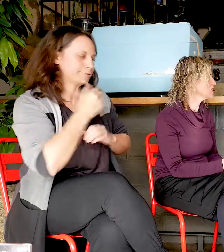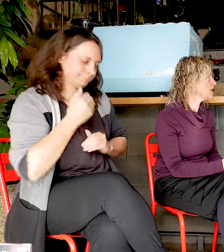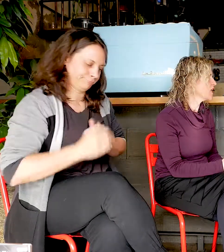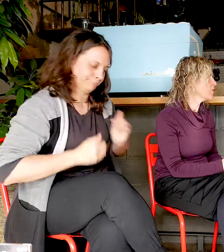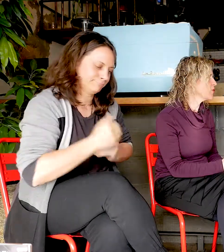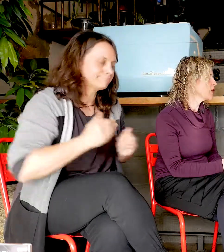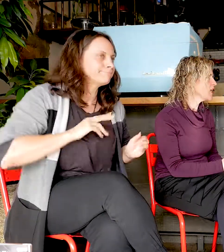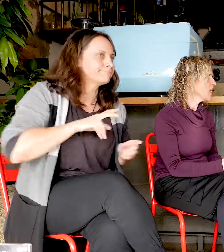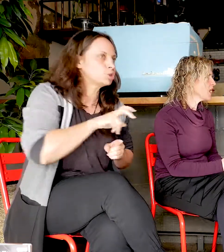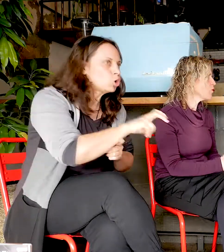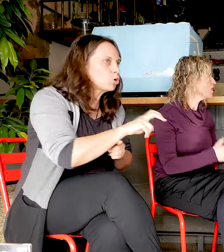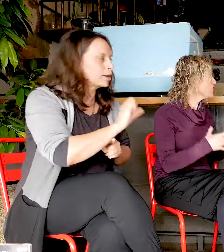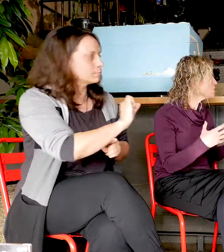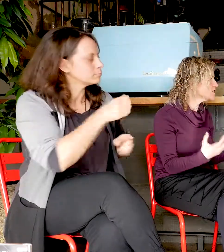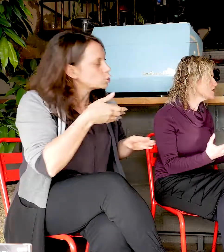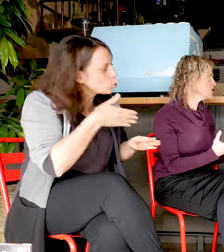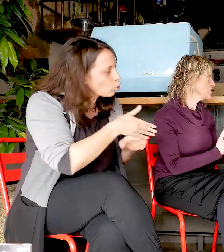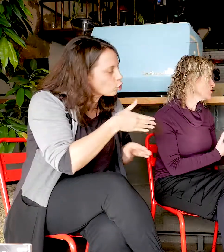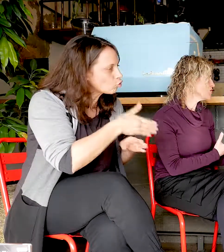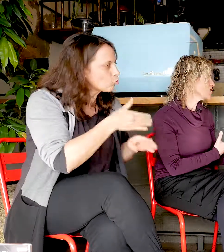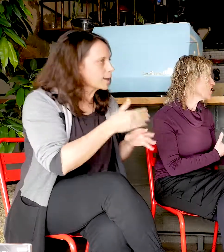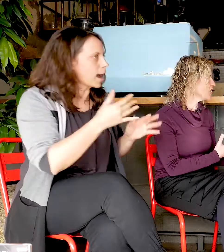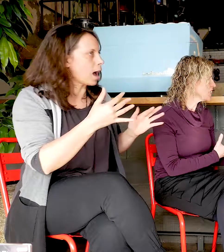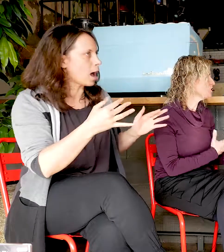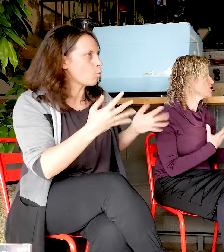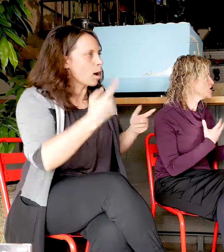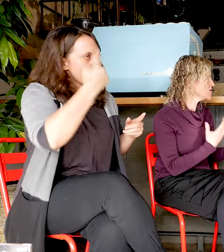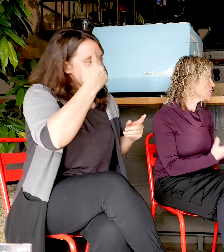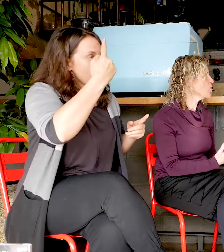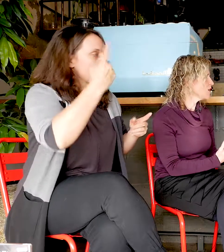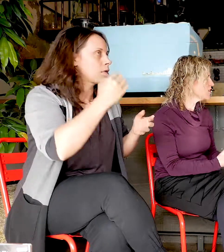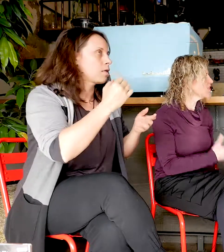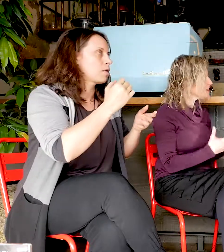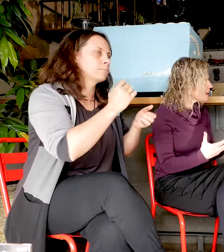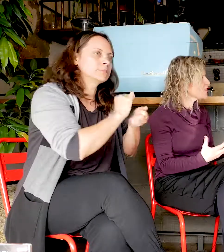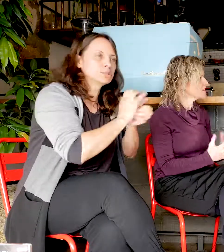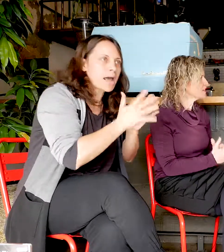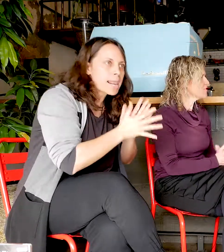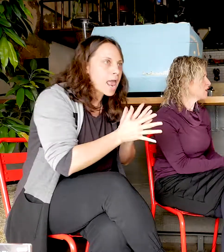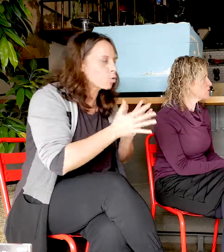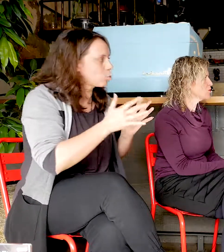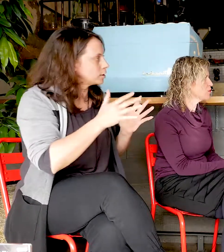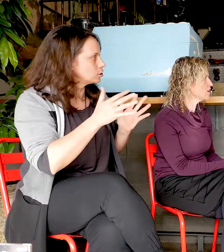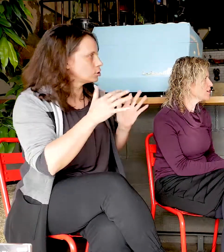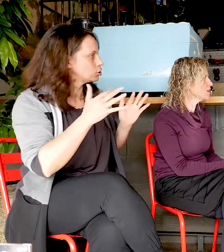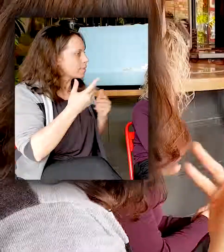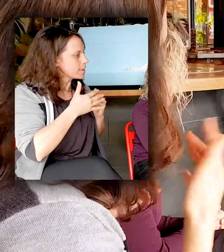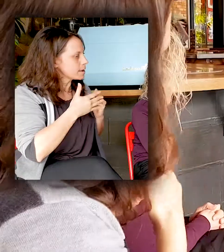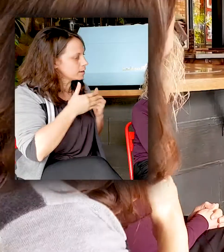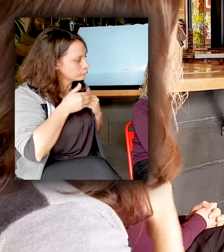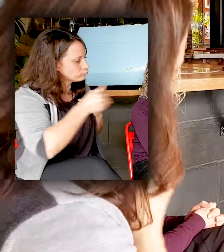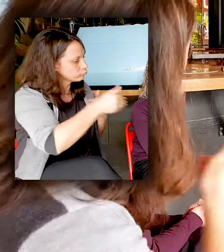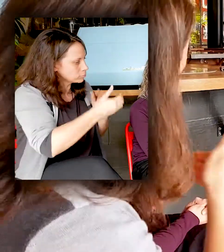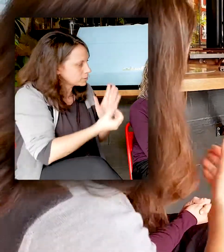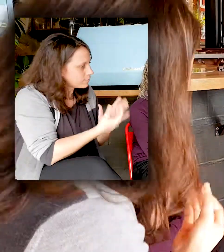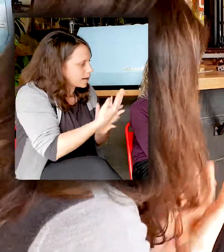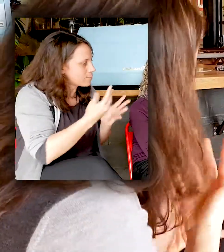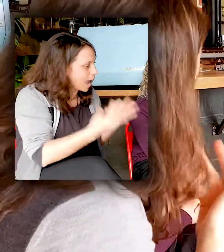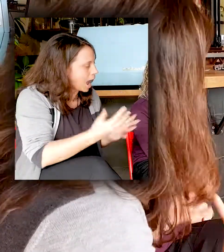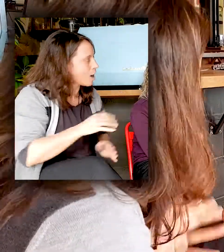what interested you to sign language to start with and then how that developed for you. So I learned sign language about